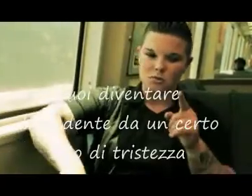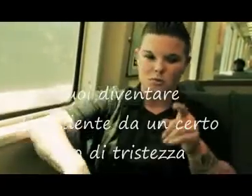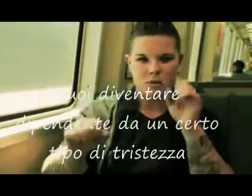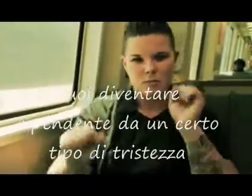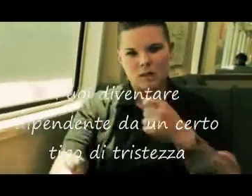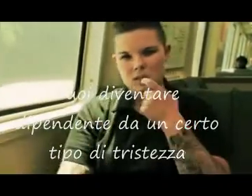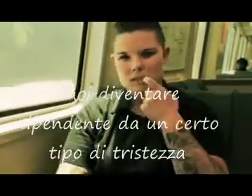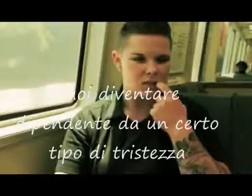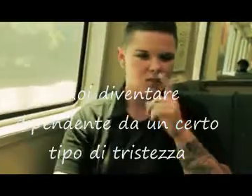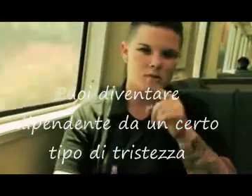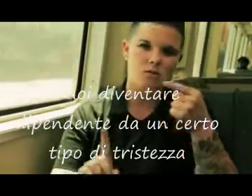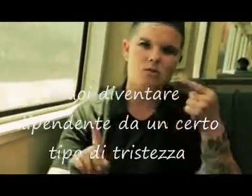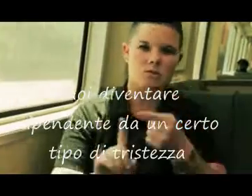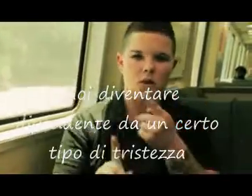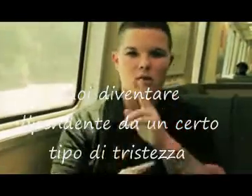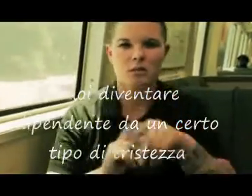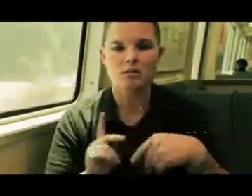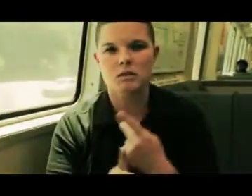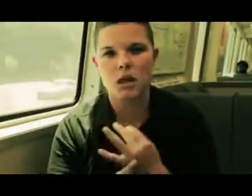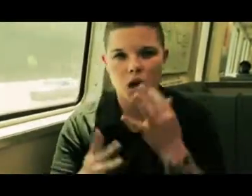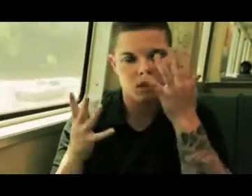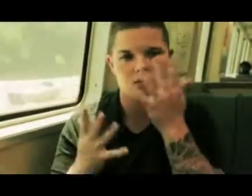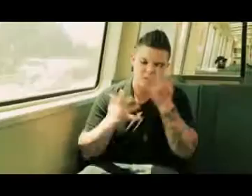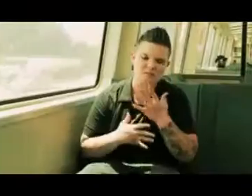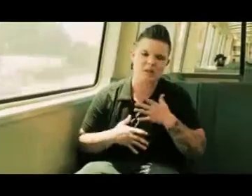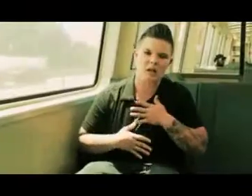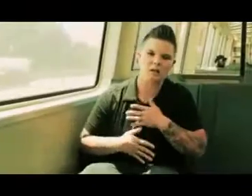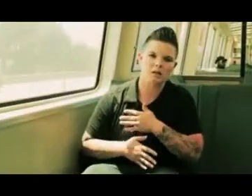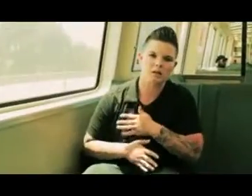You can be addicted to a certain kind of sadness